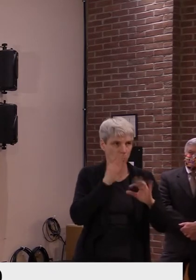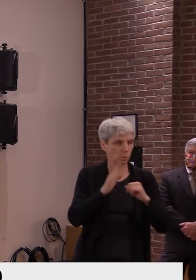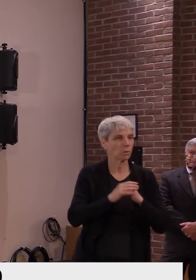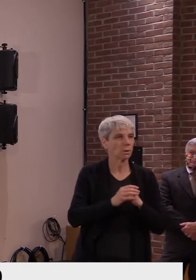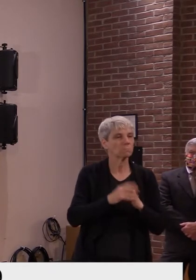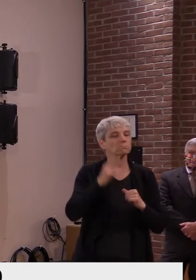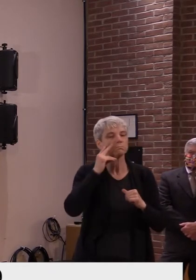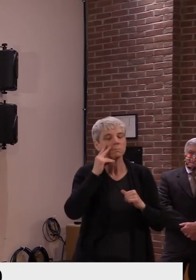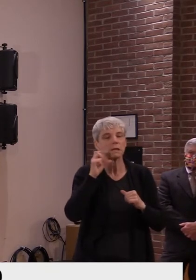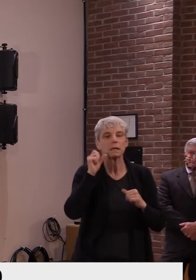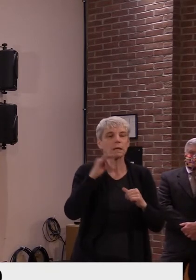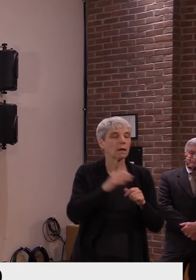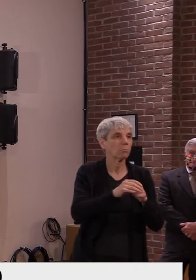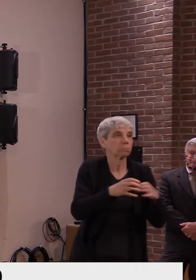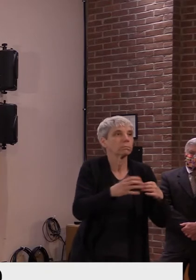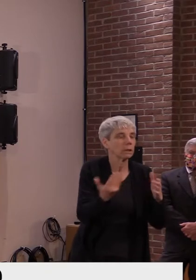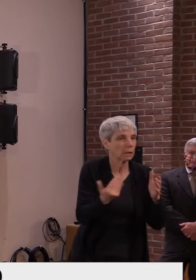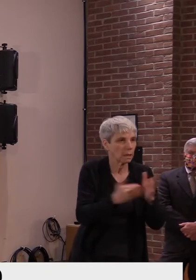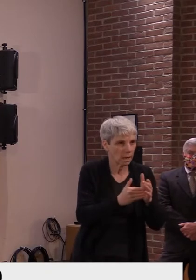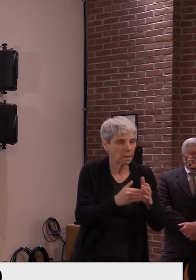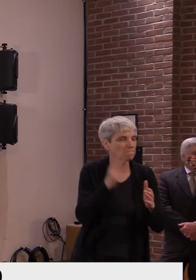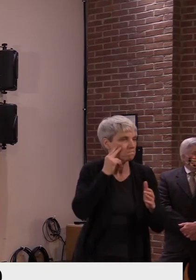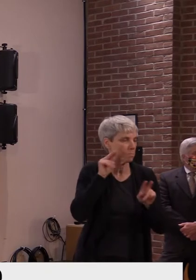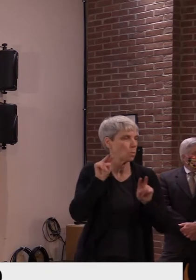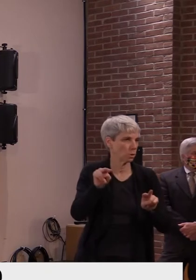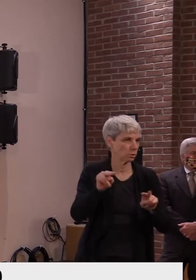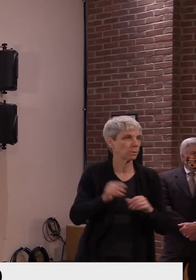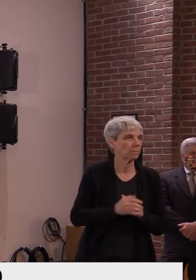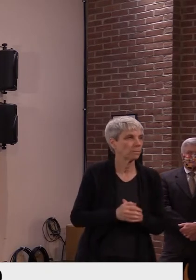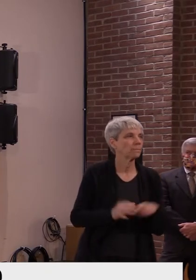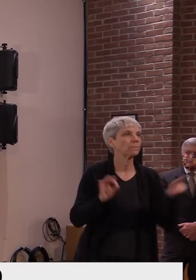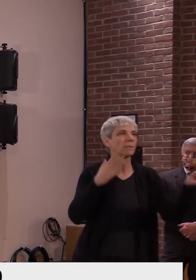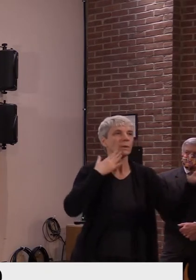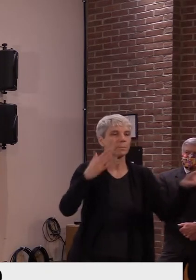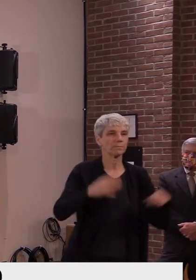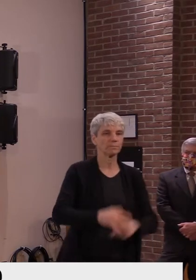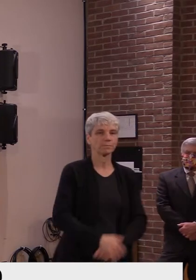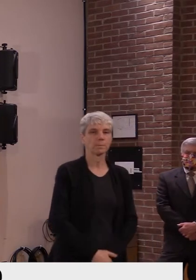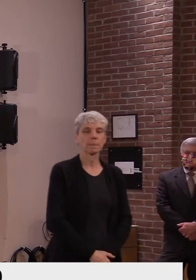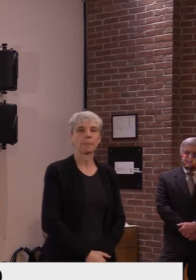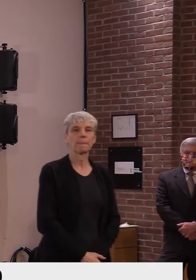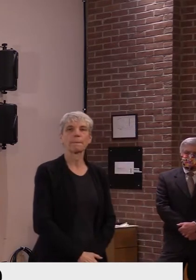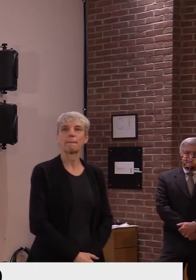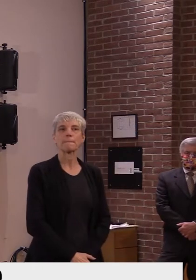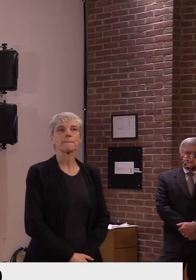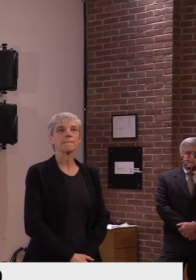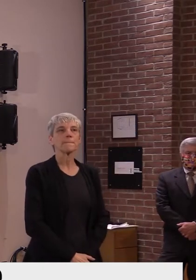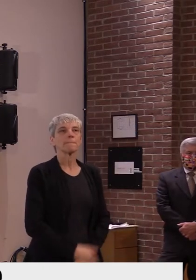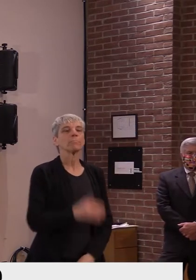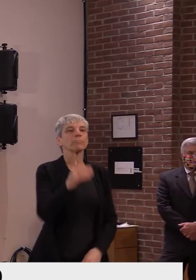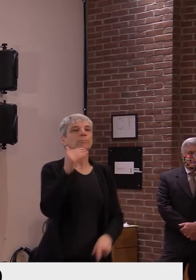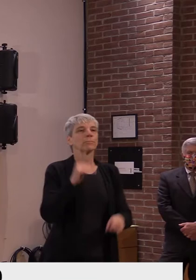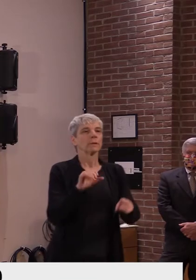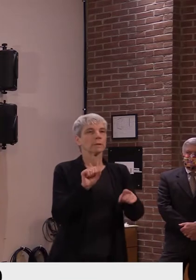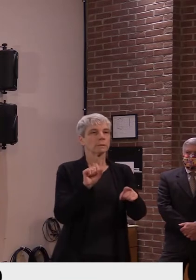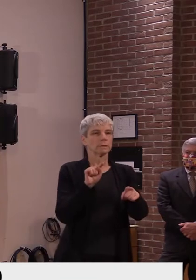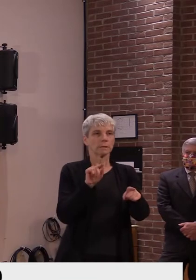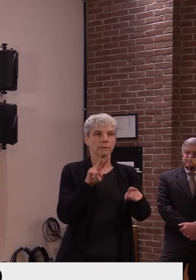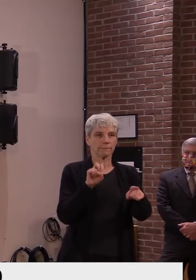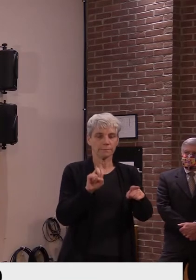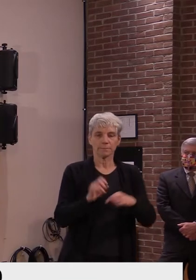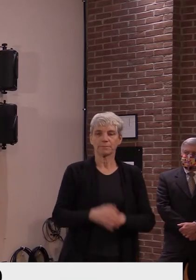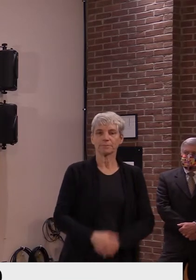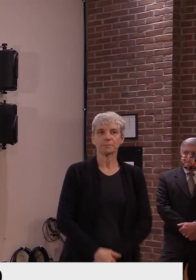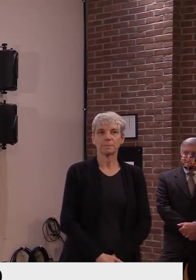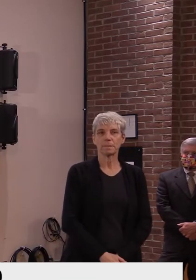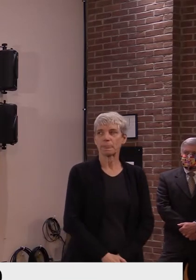discern if there's any other cases that develop over time. Thank you. Steve? Uh, since Dr. Levine's up there, Dr.,